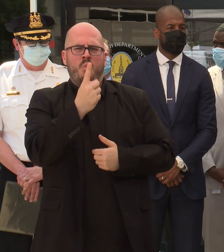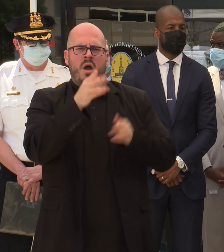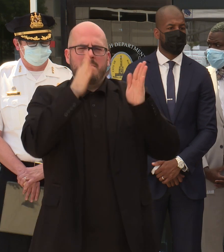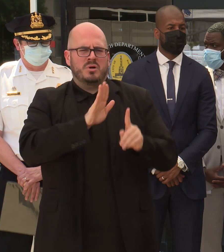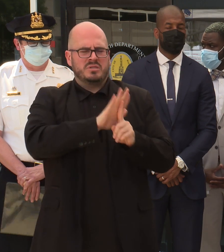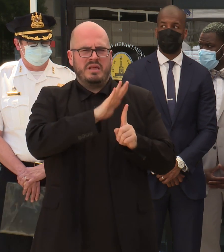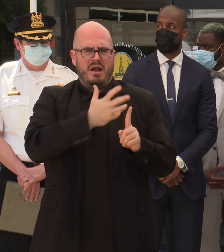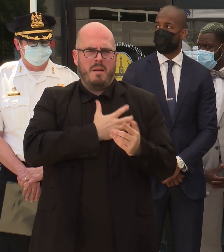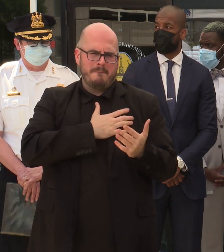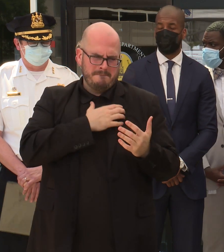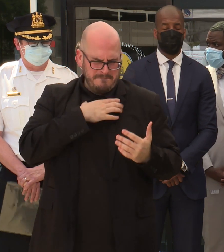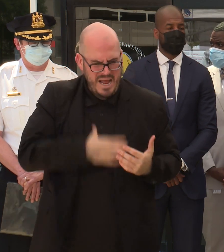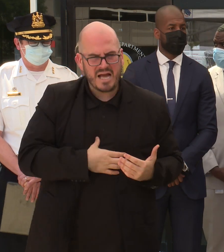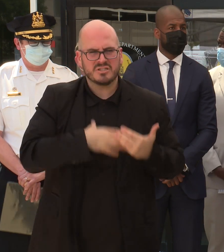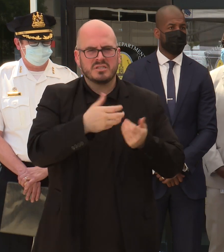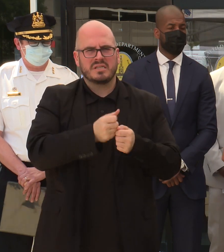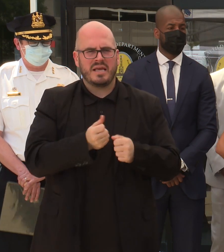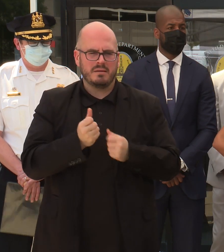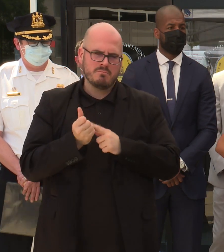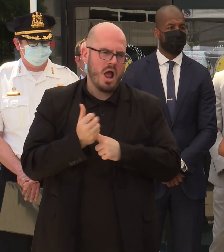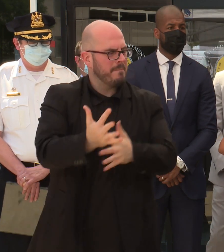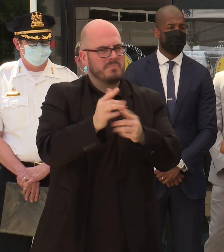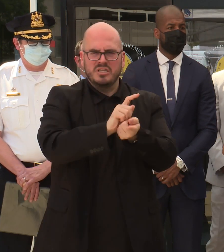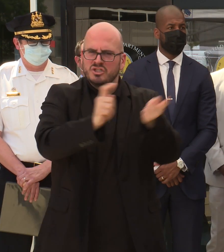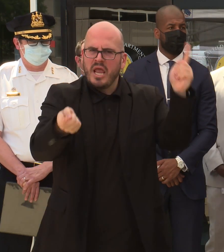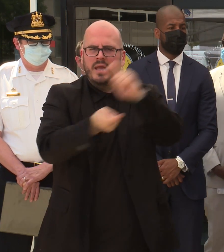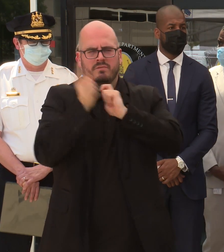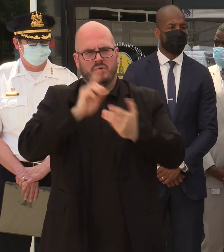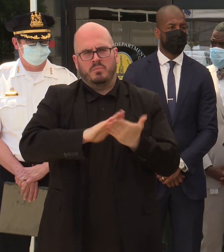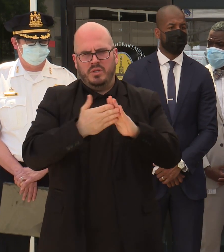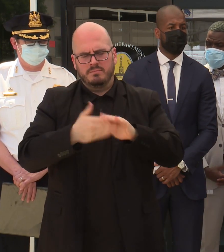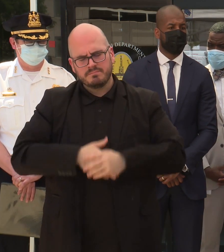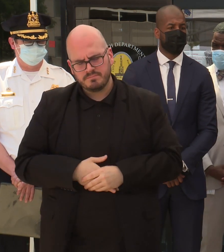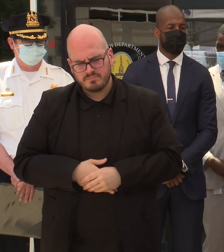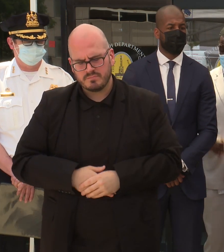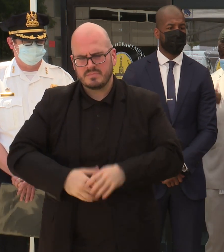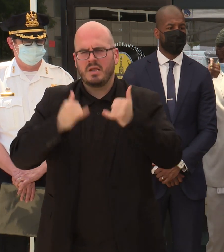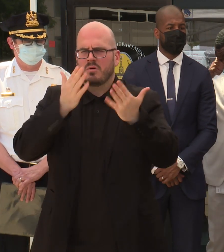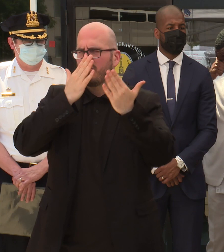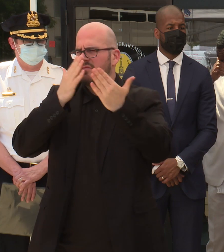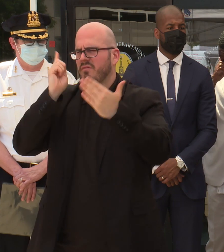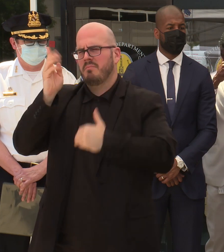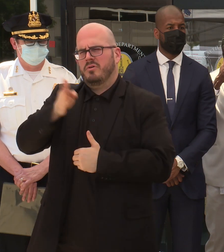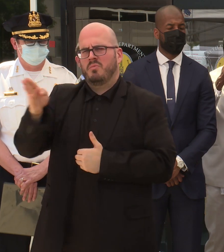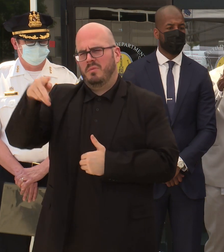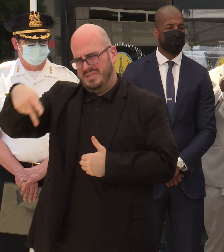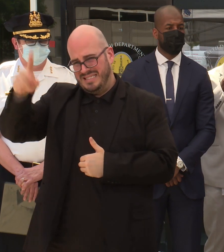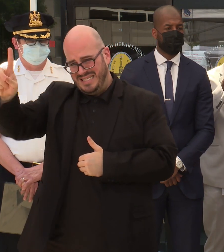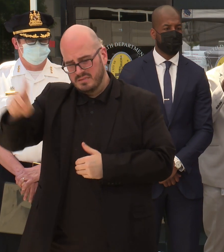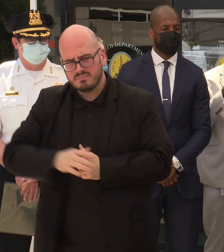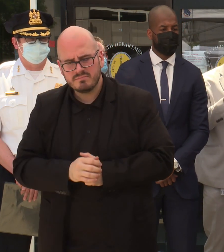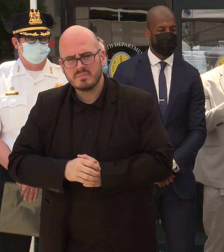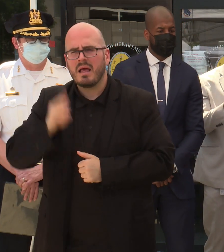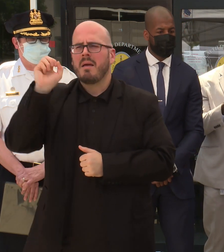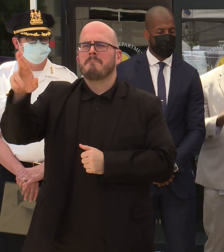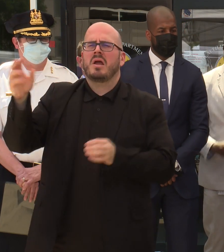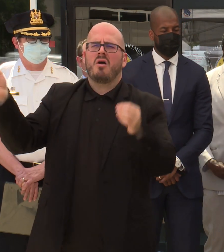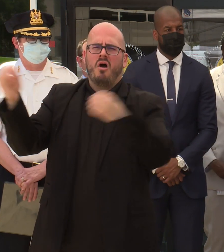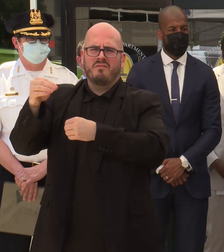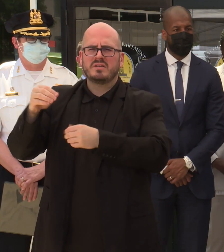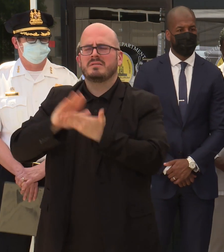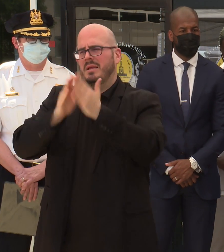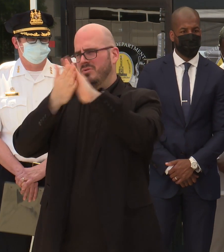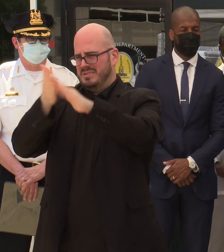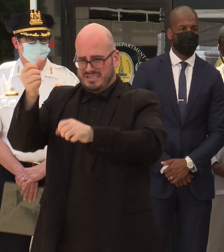can inspire change in the community. Today we are grateful for the Baltimore City Police Department, the Mayor's Office of Neighborhood Safety and